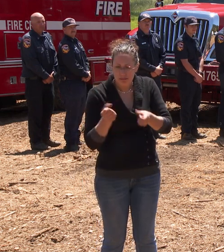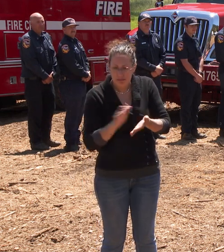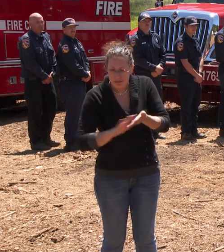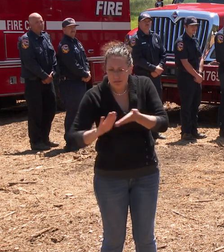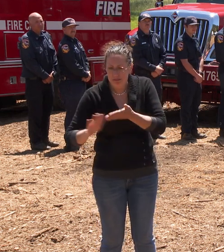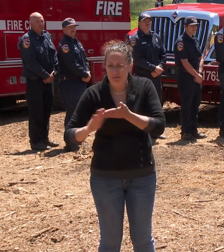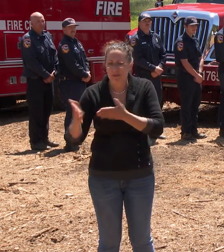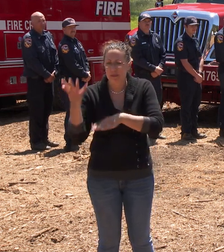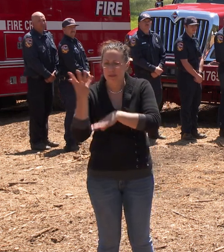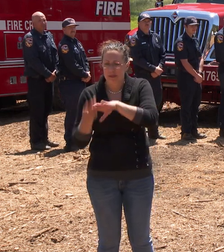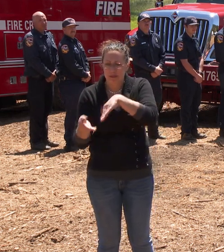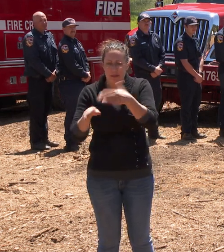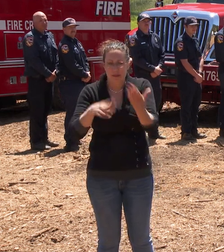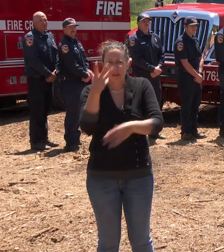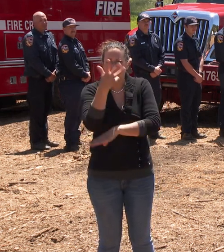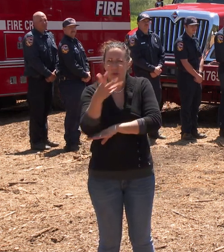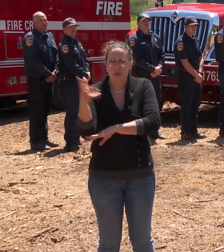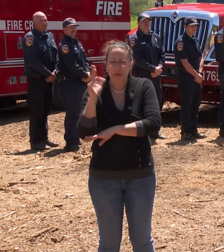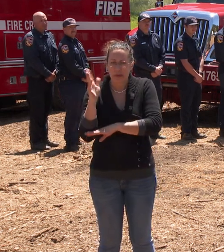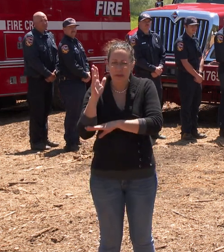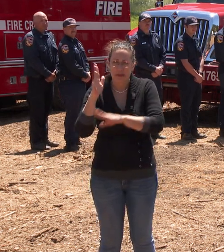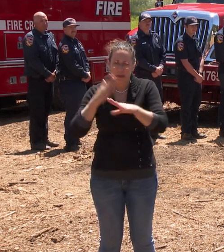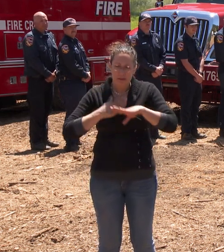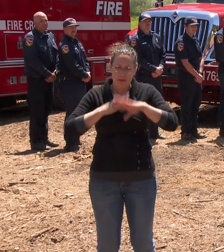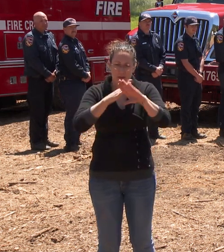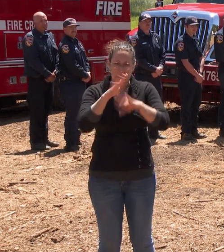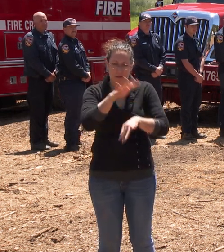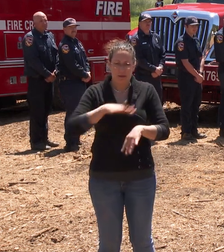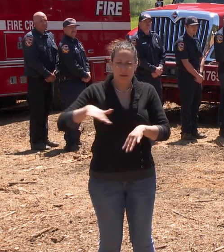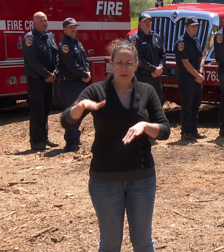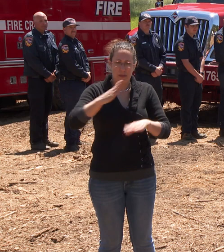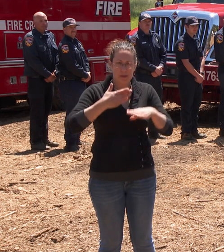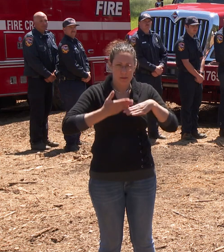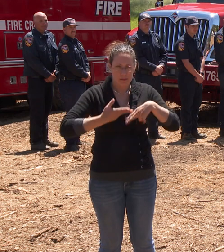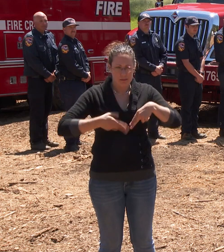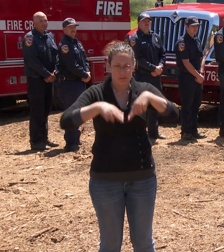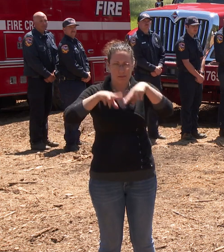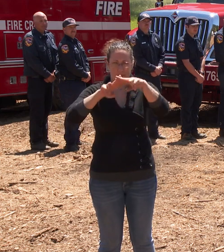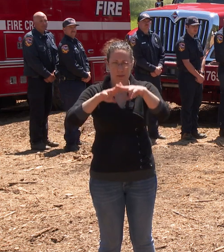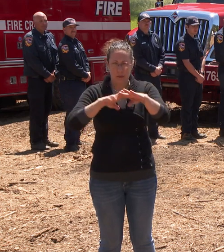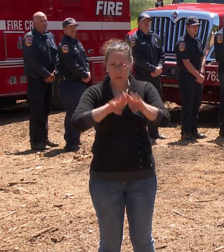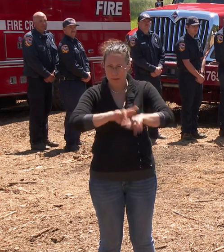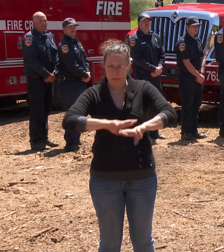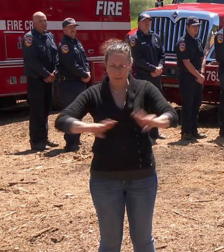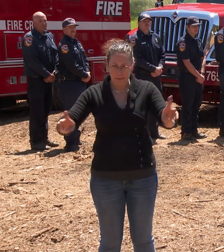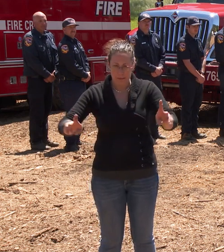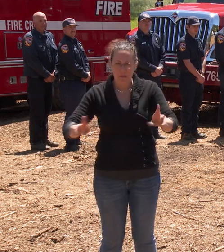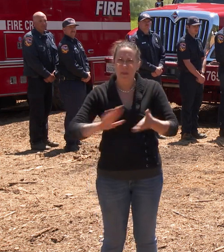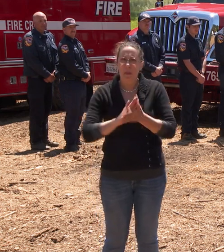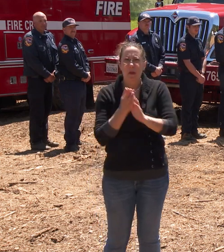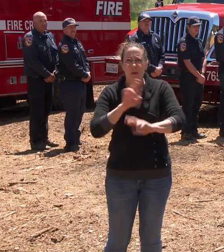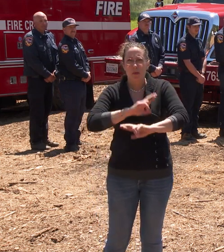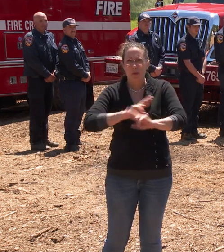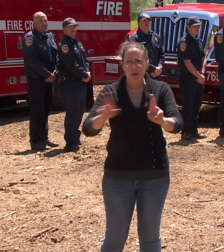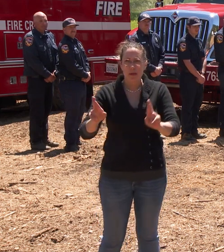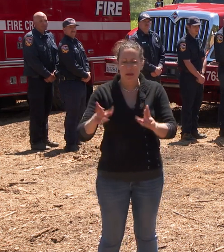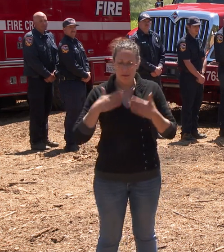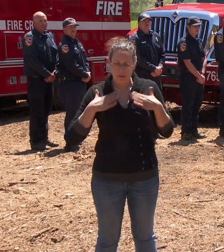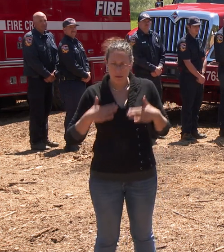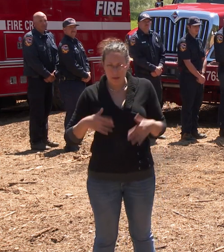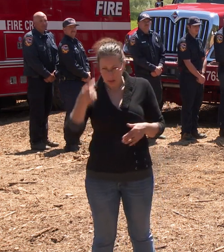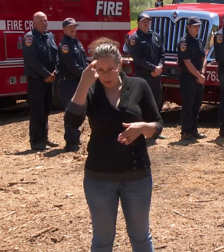increasing defensible space. This intensive work prepares young Corps members for the physical and mental rigors